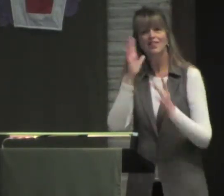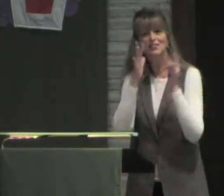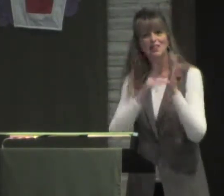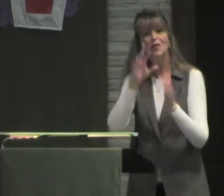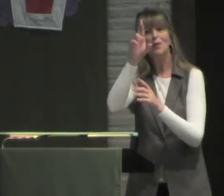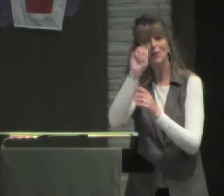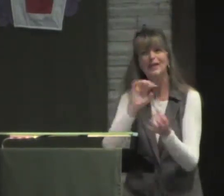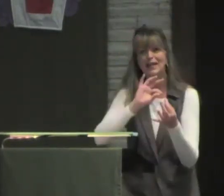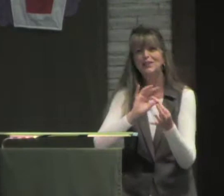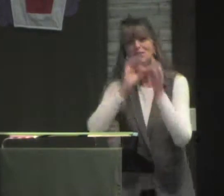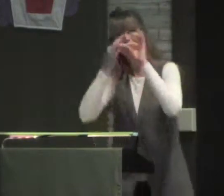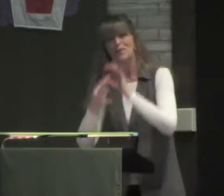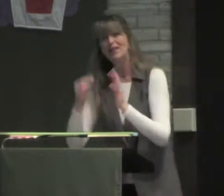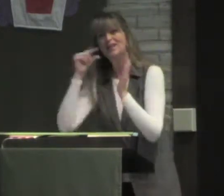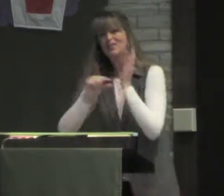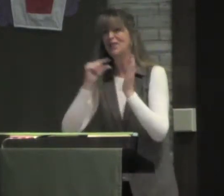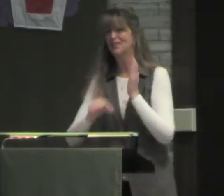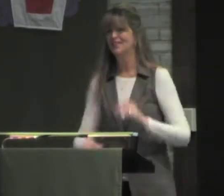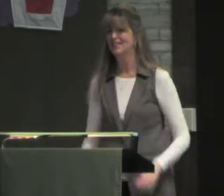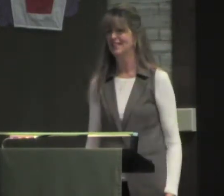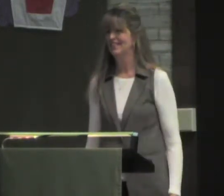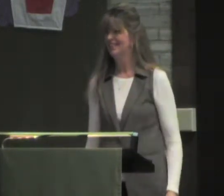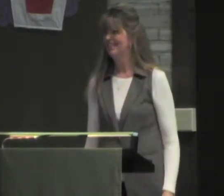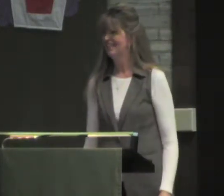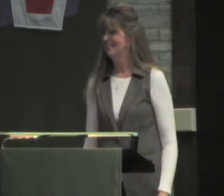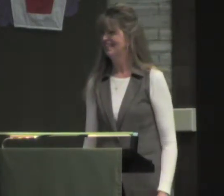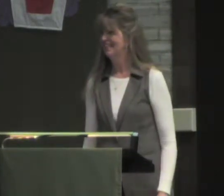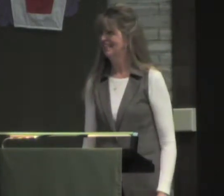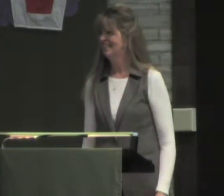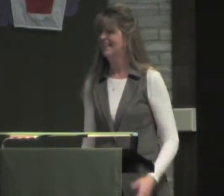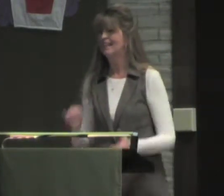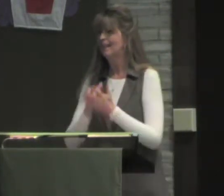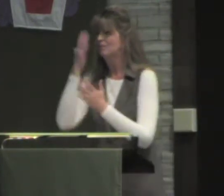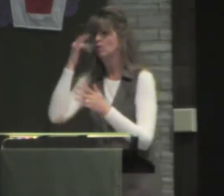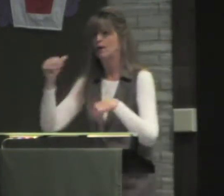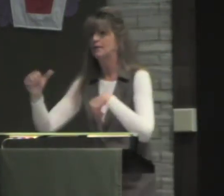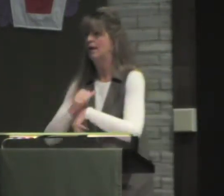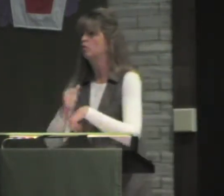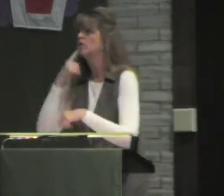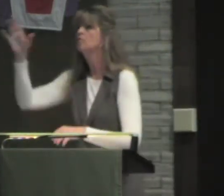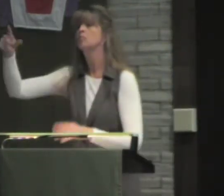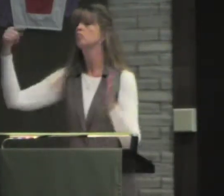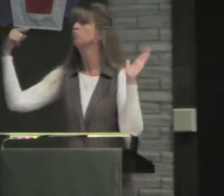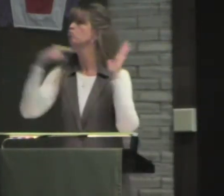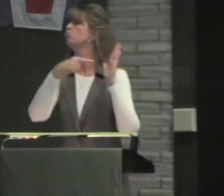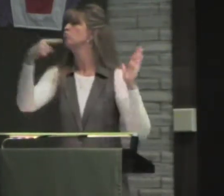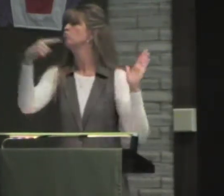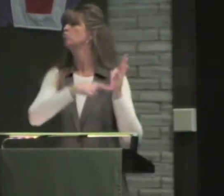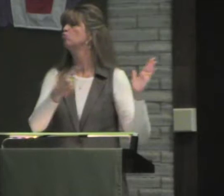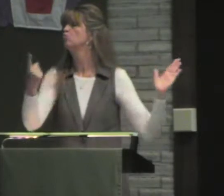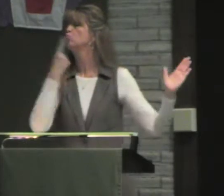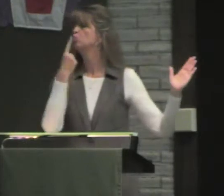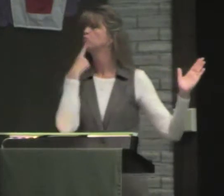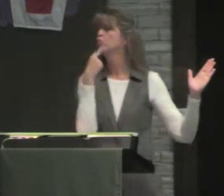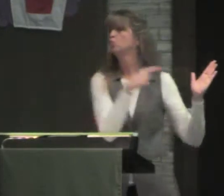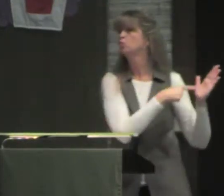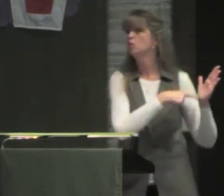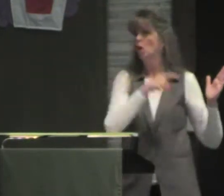murder. So even Jesus reinterpreted Scripture. That's why it's dangerous to say, well, the Bible